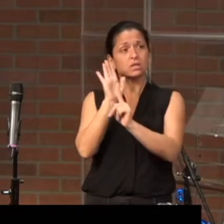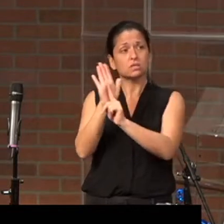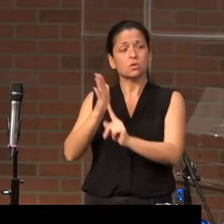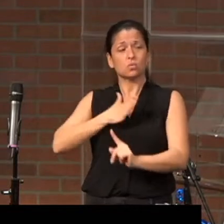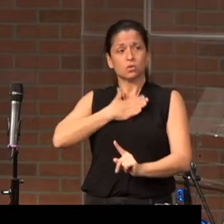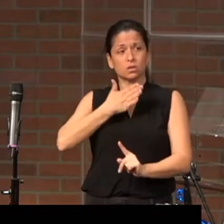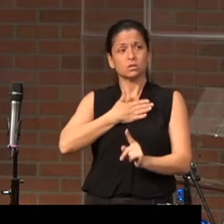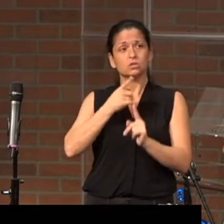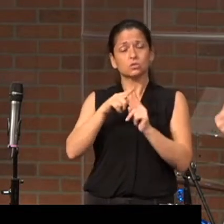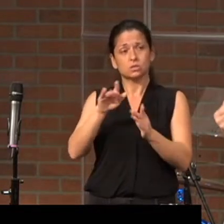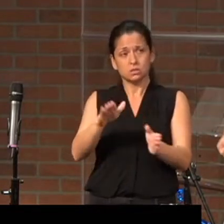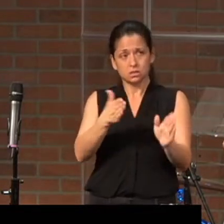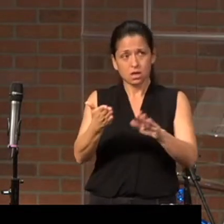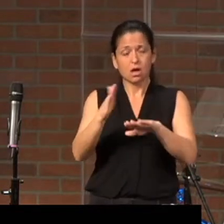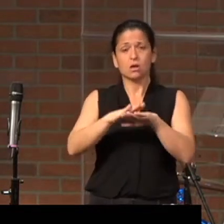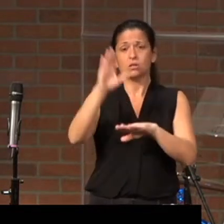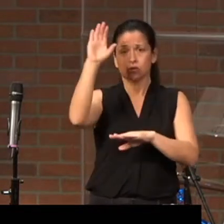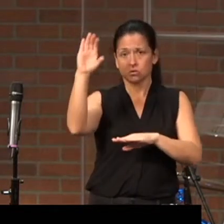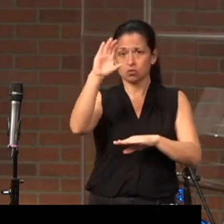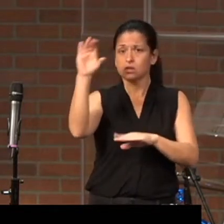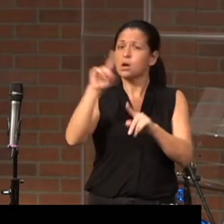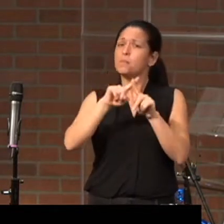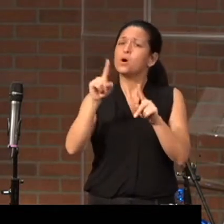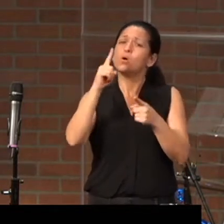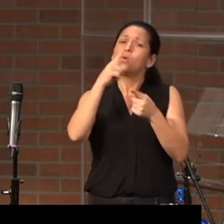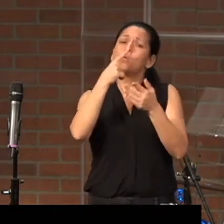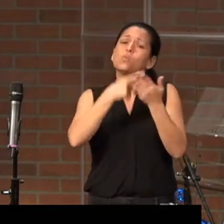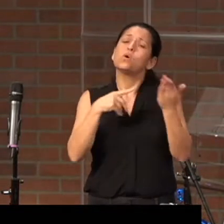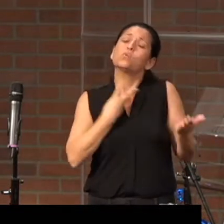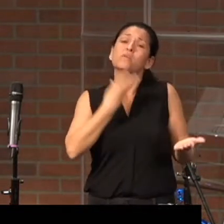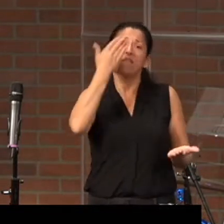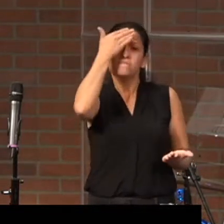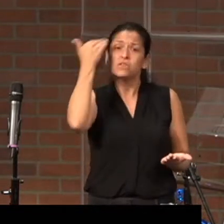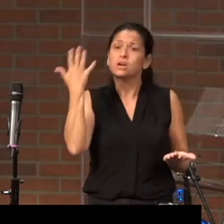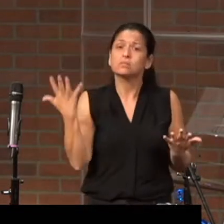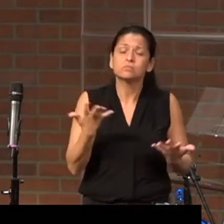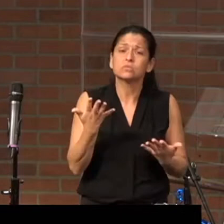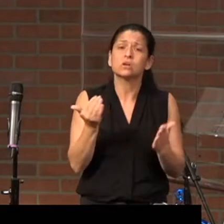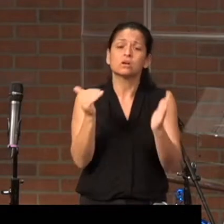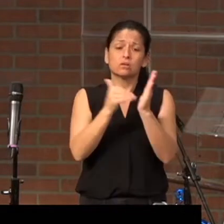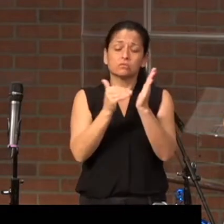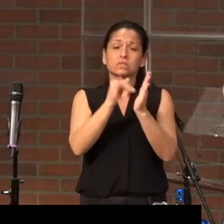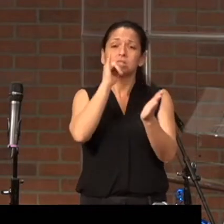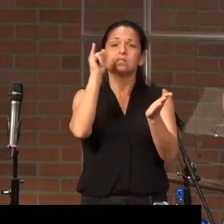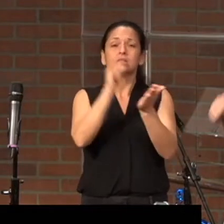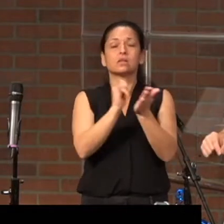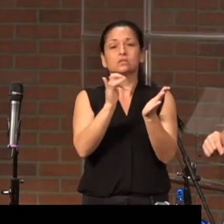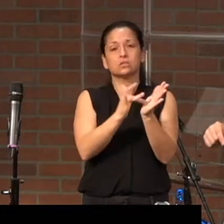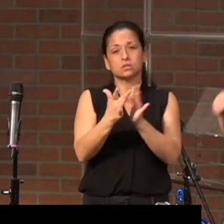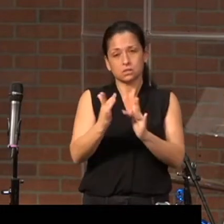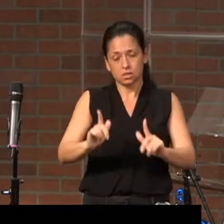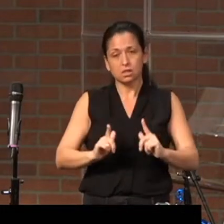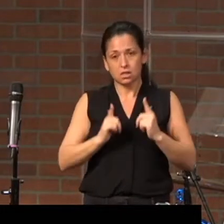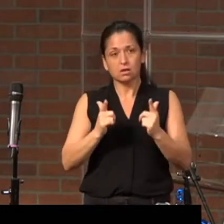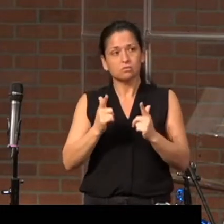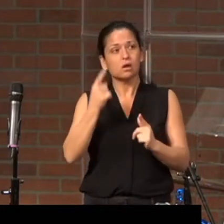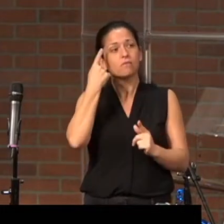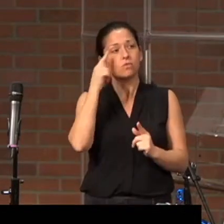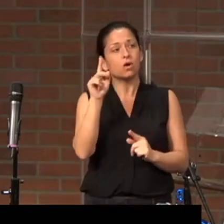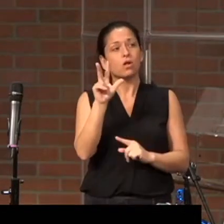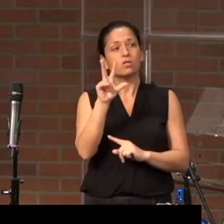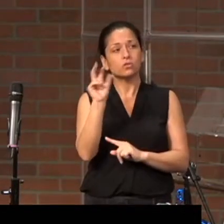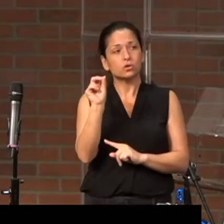willingness to die on the cross. But what we forget about, oftentimes, is that Jesus lived for